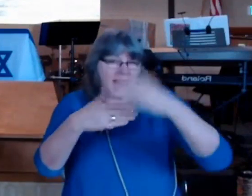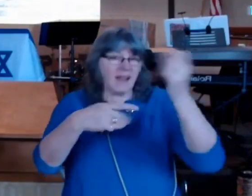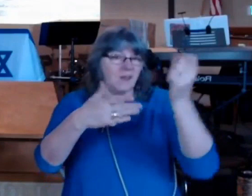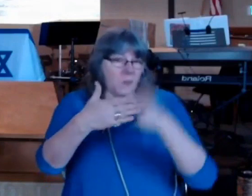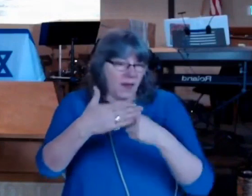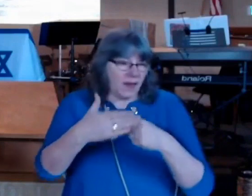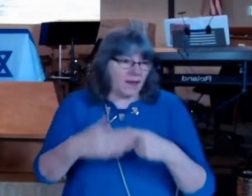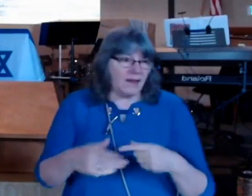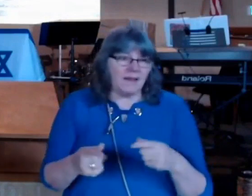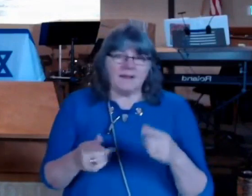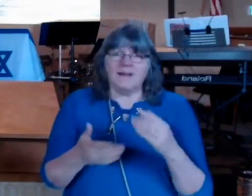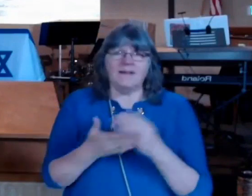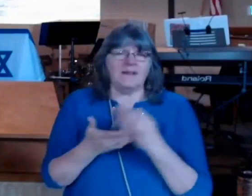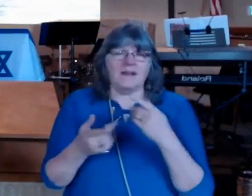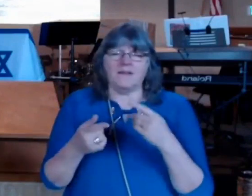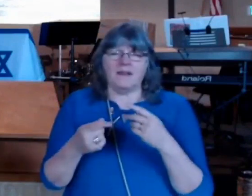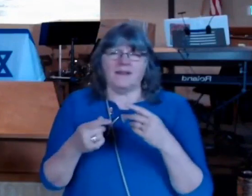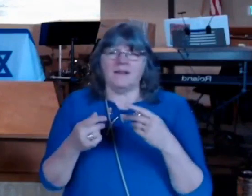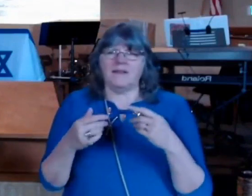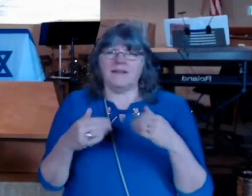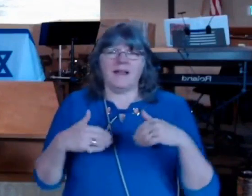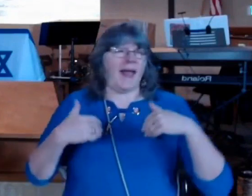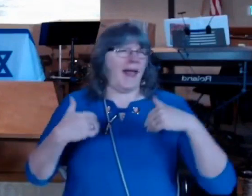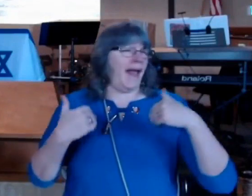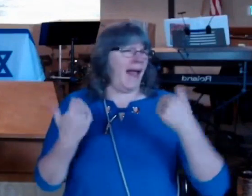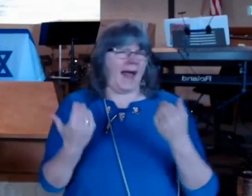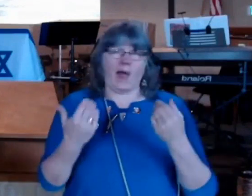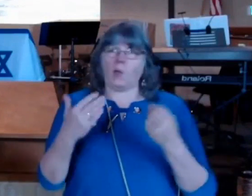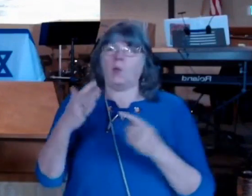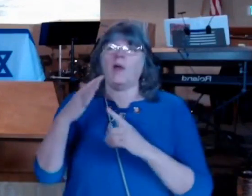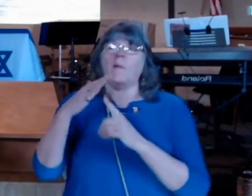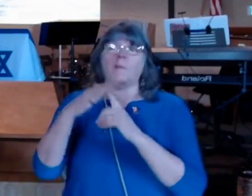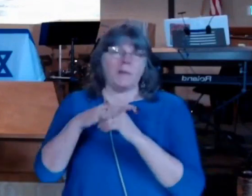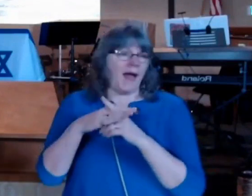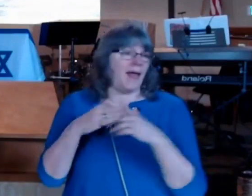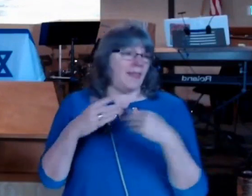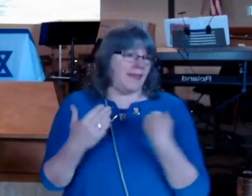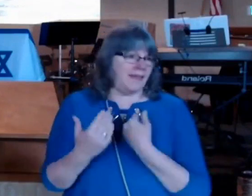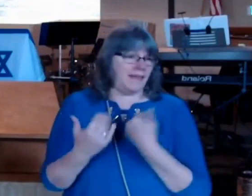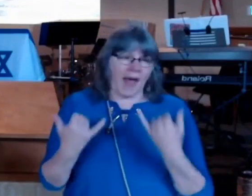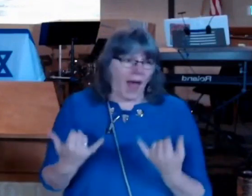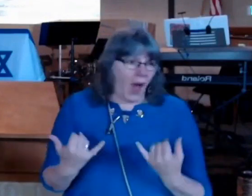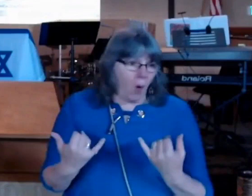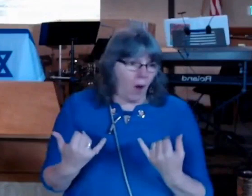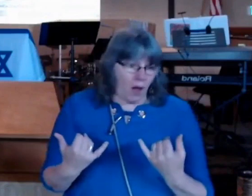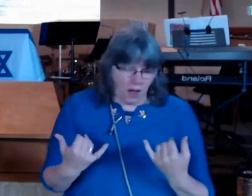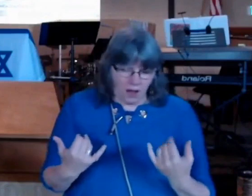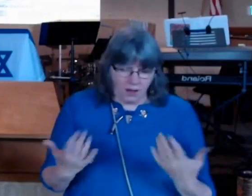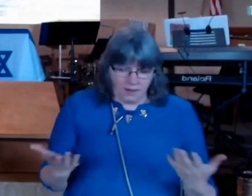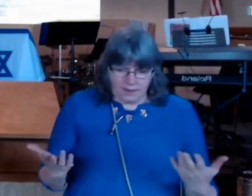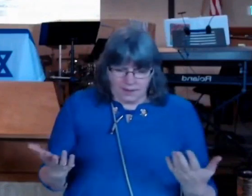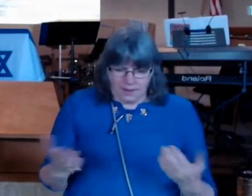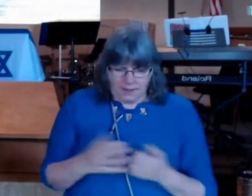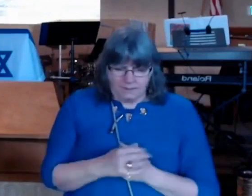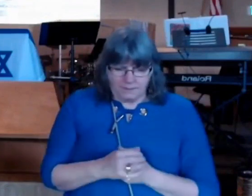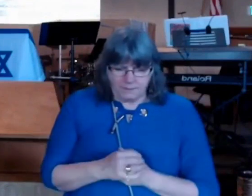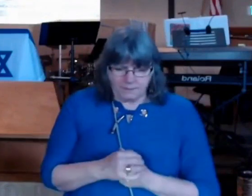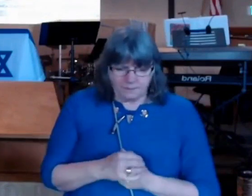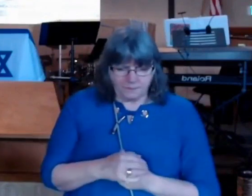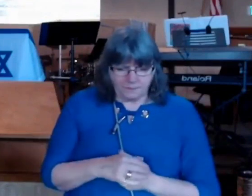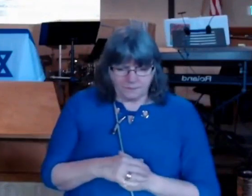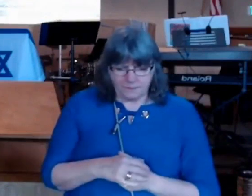we're left to find relevant applications relevant applications and really